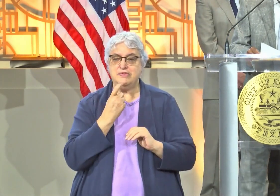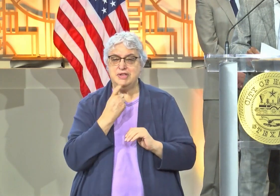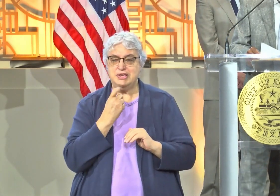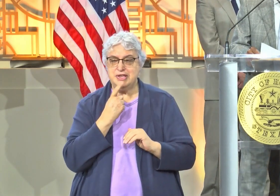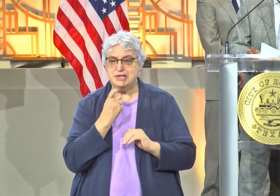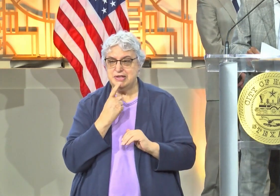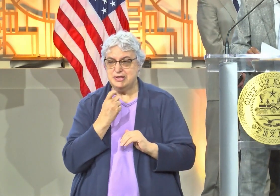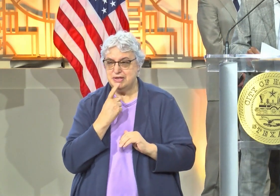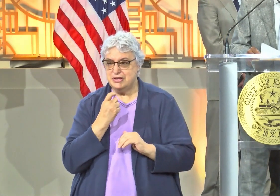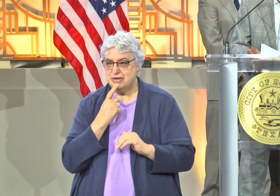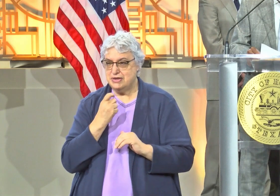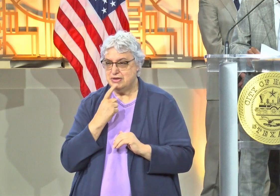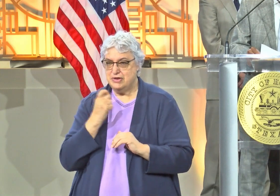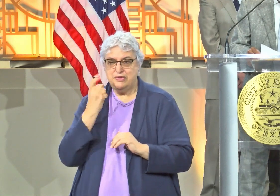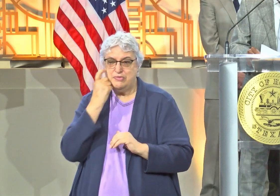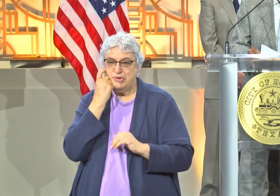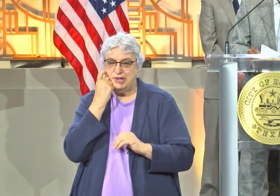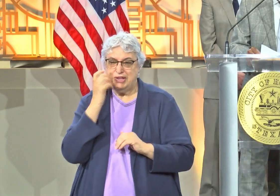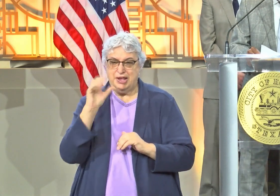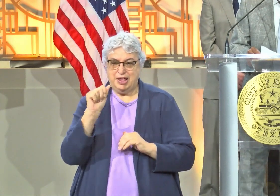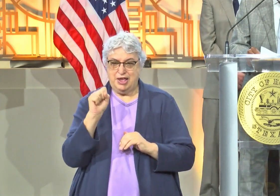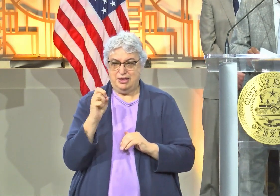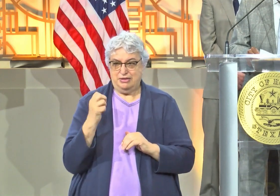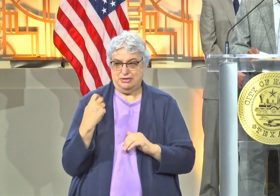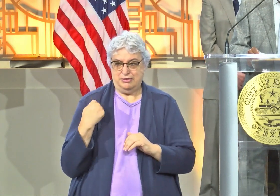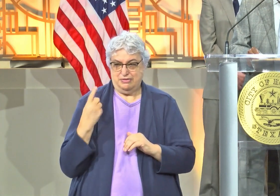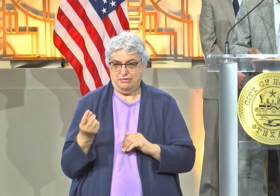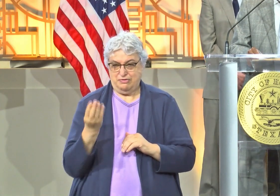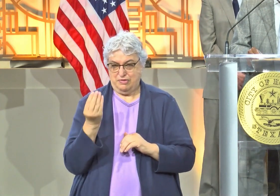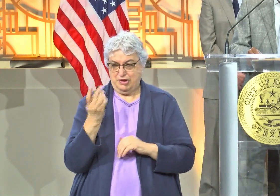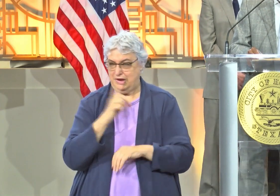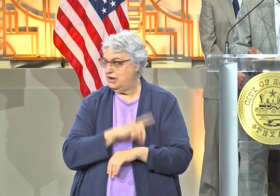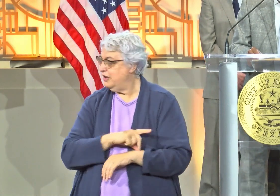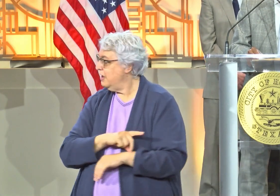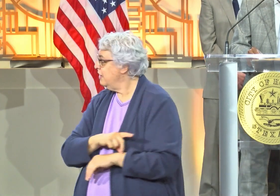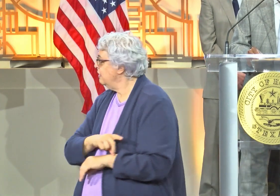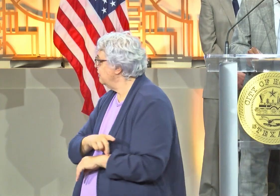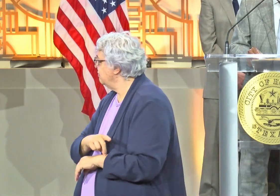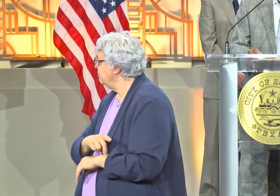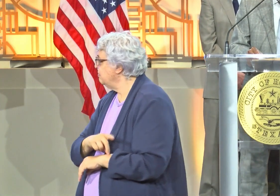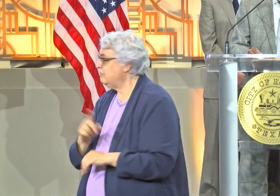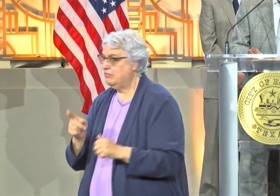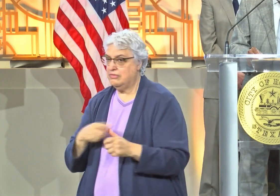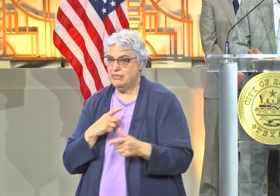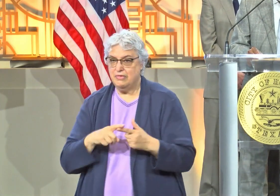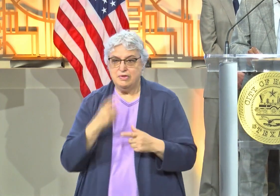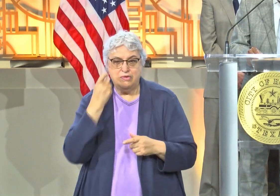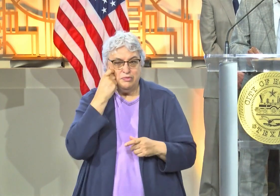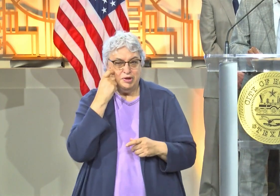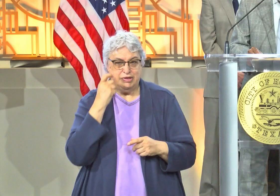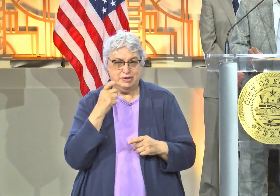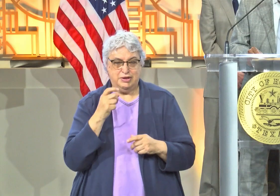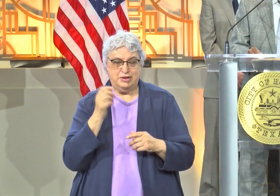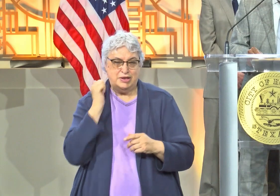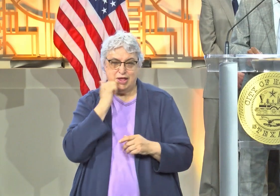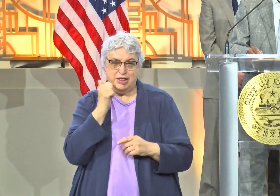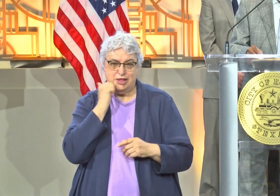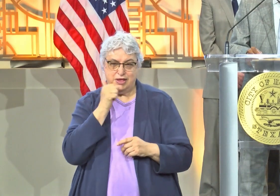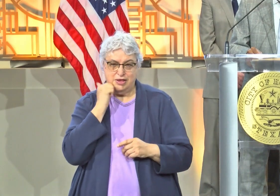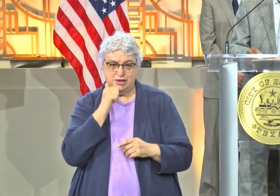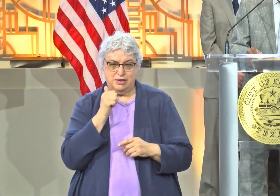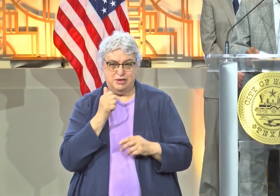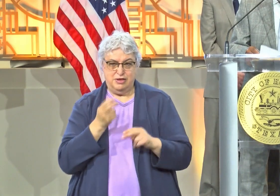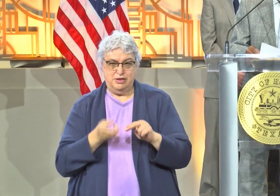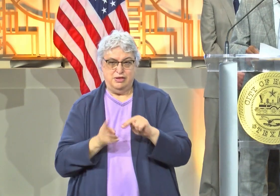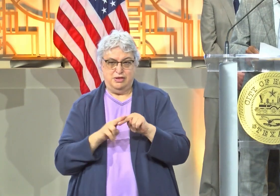indicate recent cases within 14 days of the date they were reported and the number of recent cases reported daily is